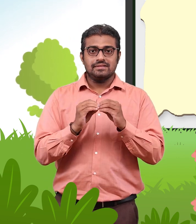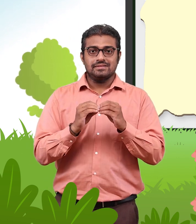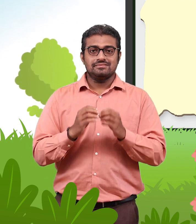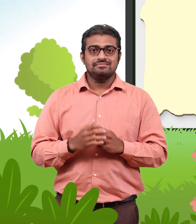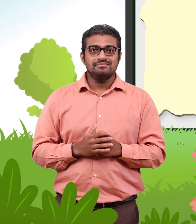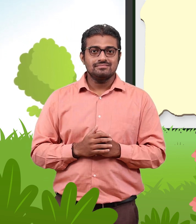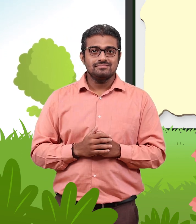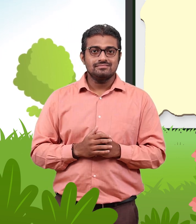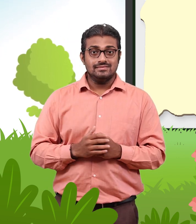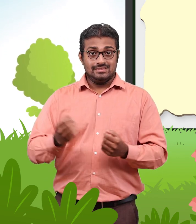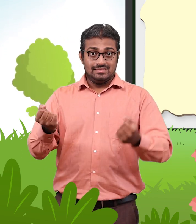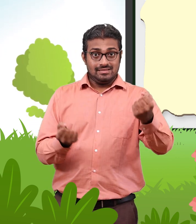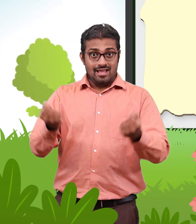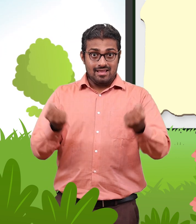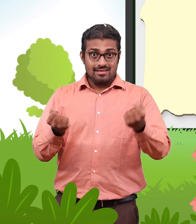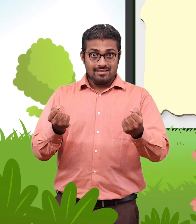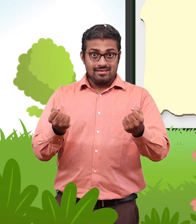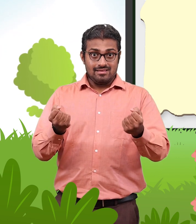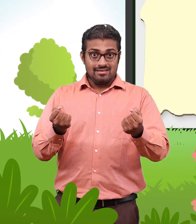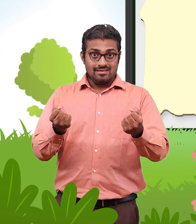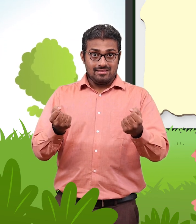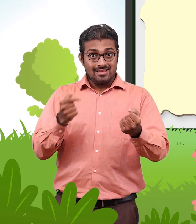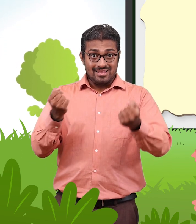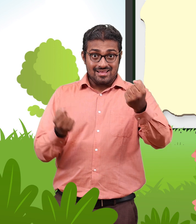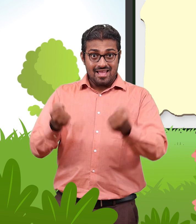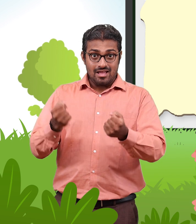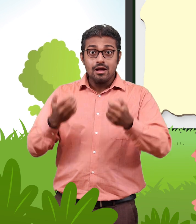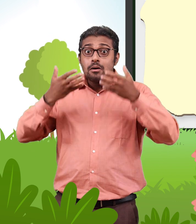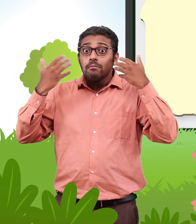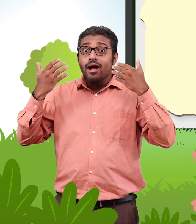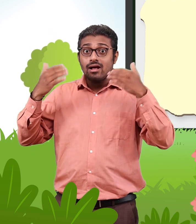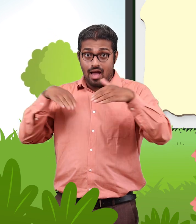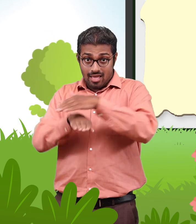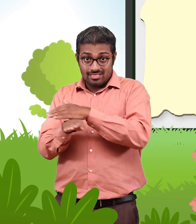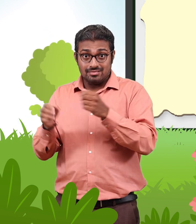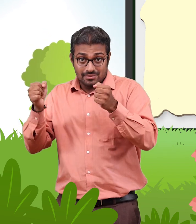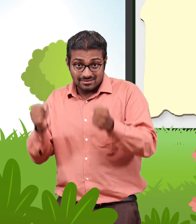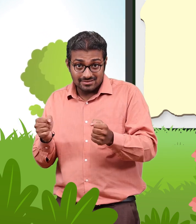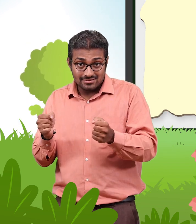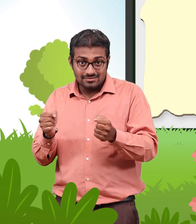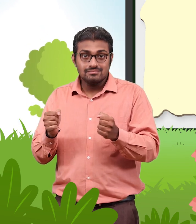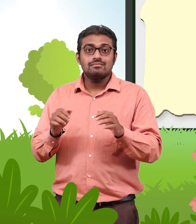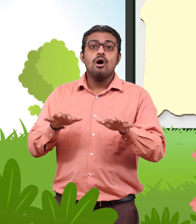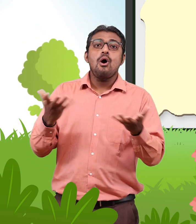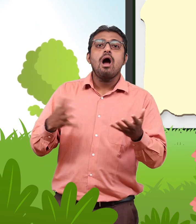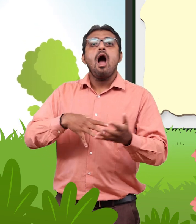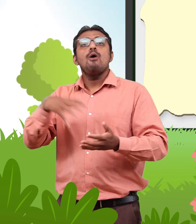The cat is inside or outside or on the car.